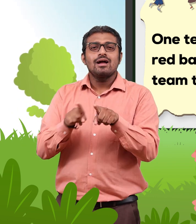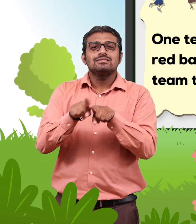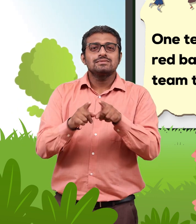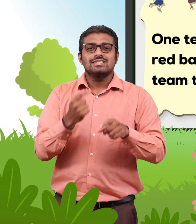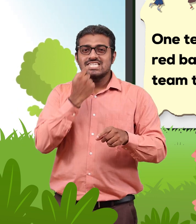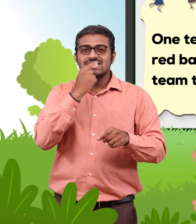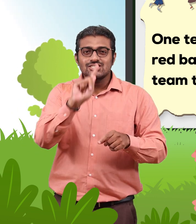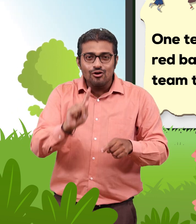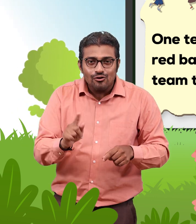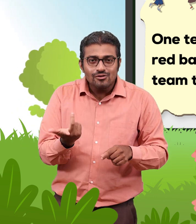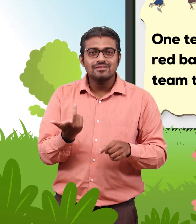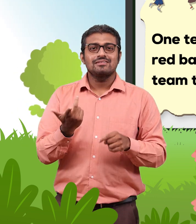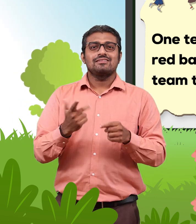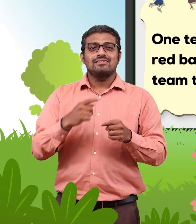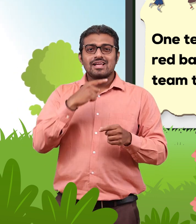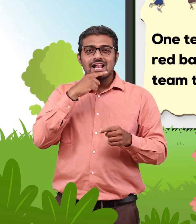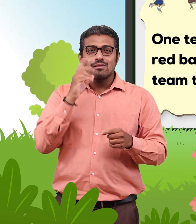ask the other team to find them.